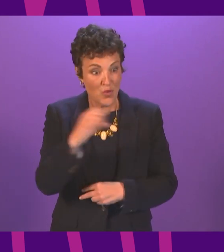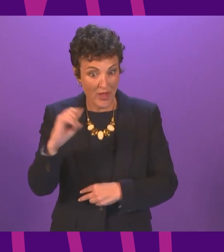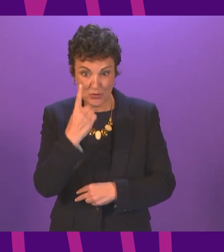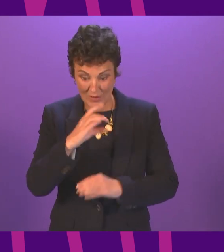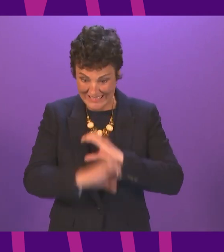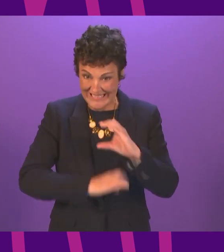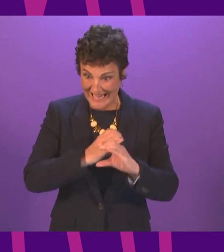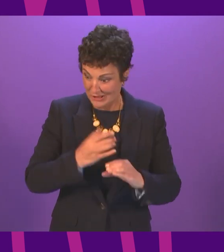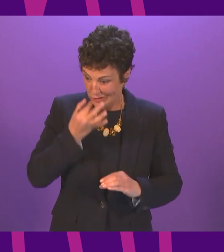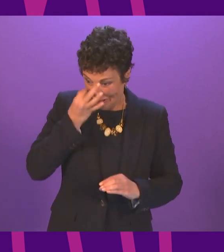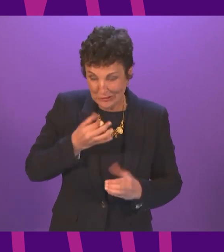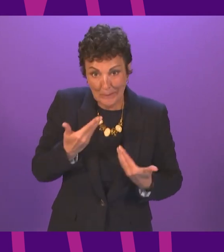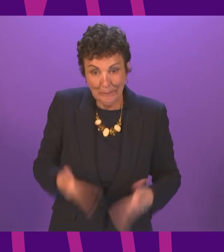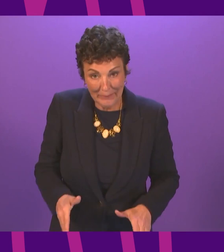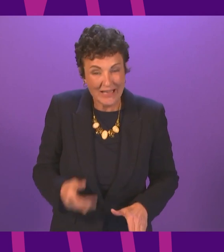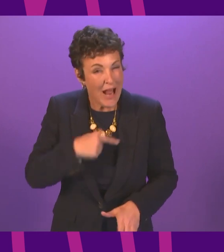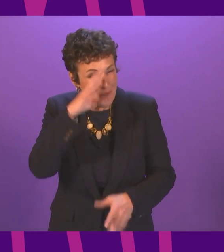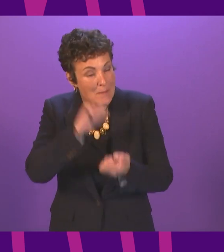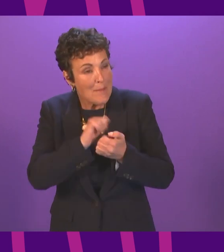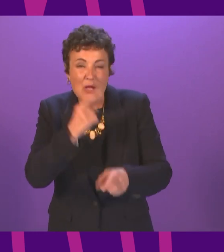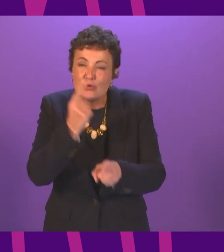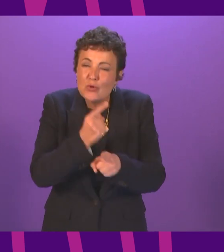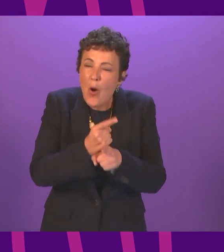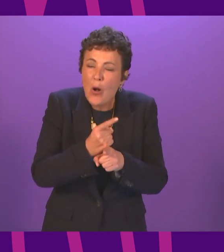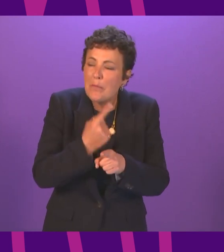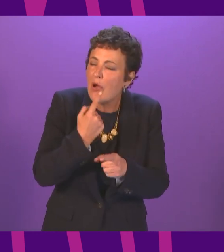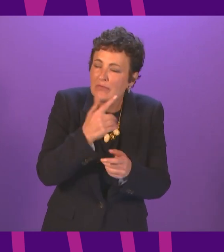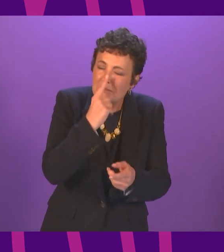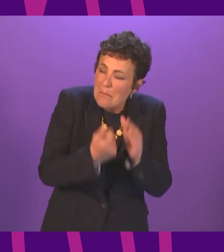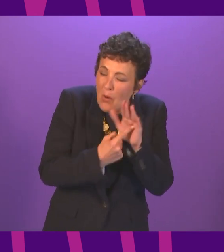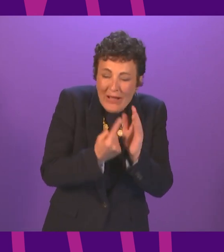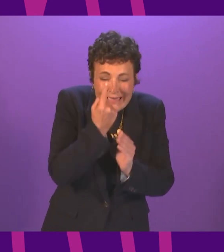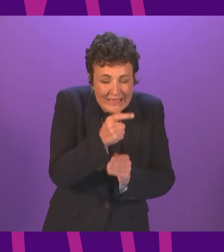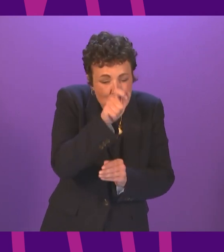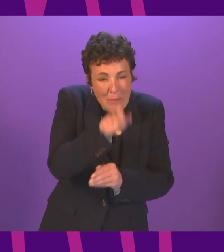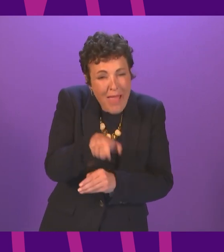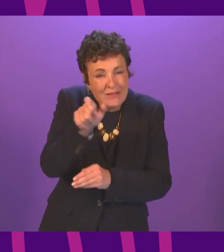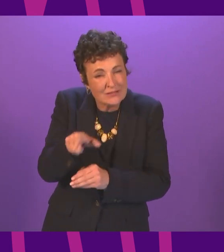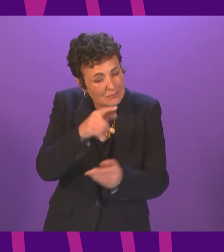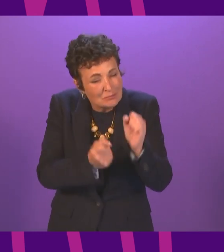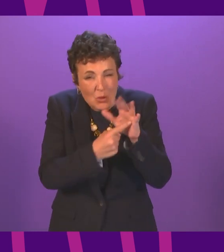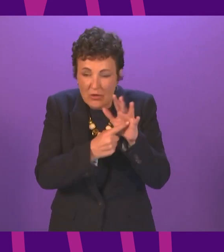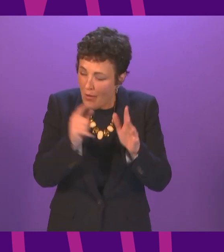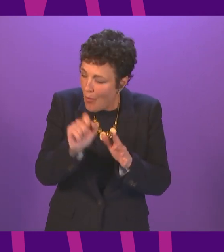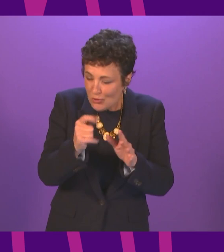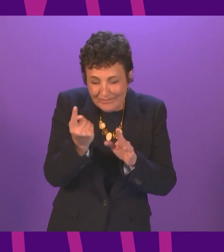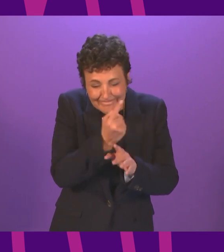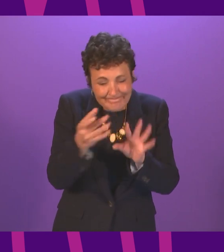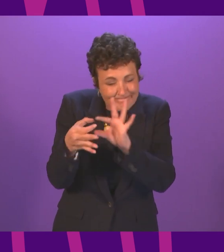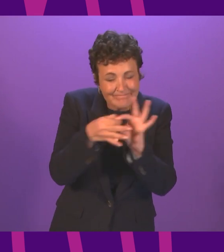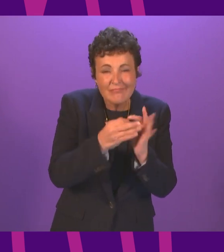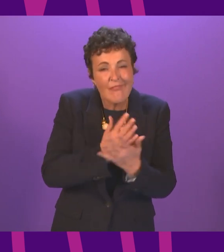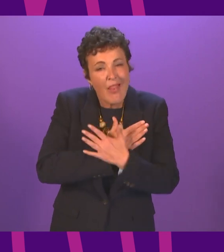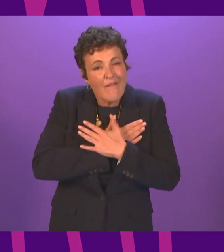just taken place and I spoke about the preciousness of every living person and the loving ties that bind us together